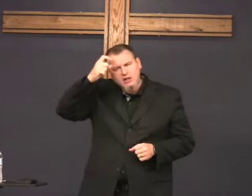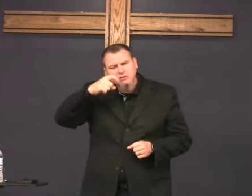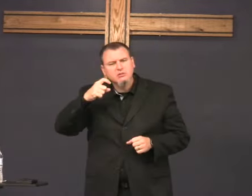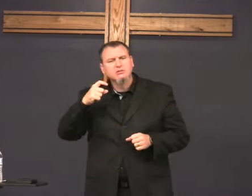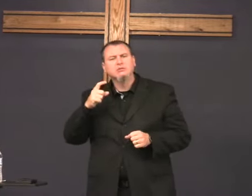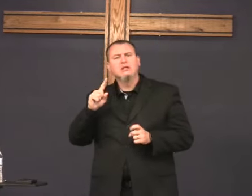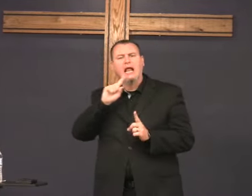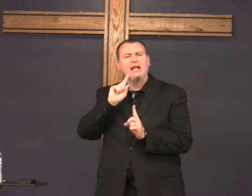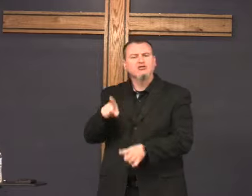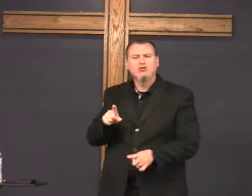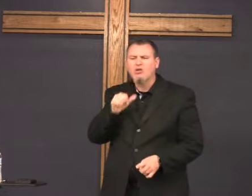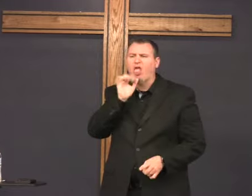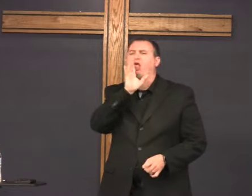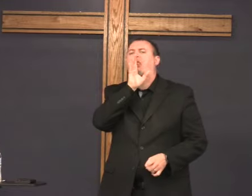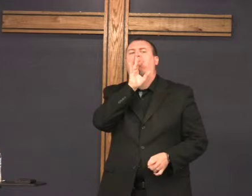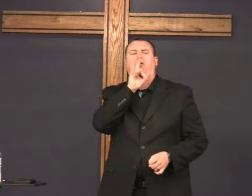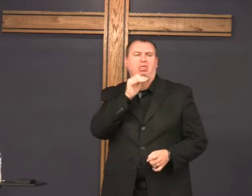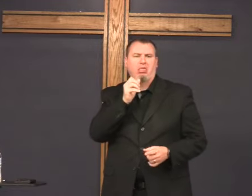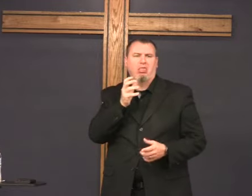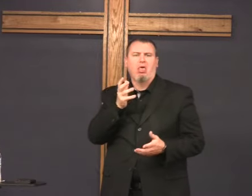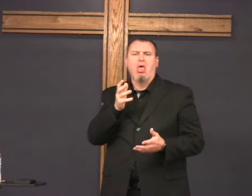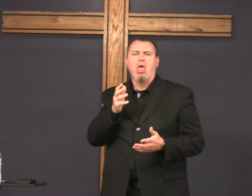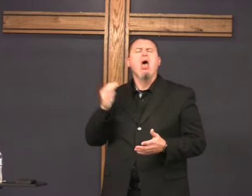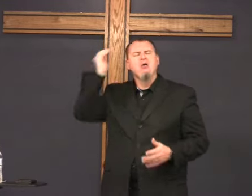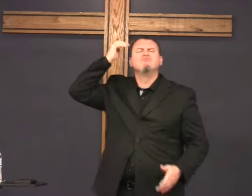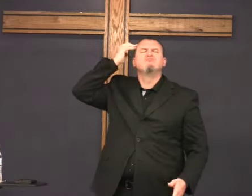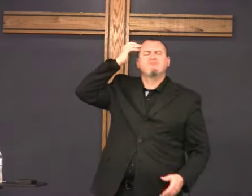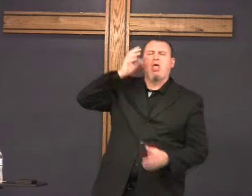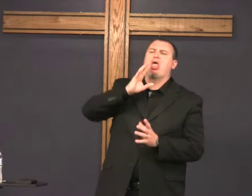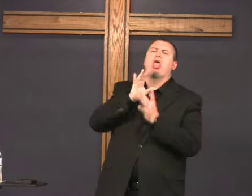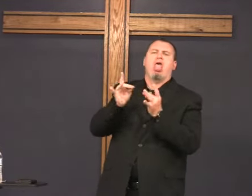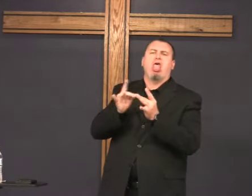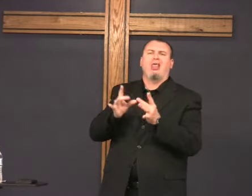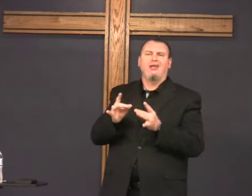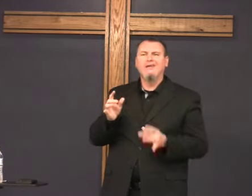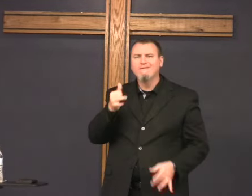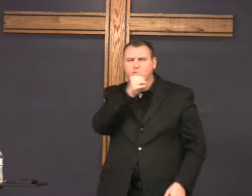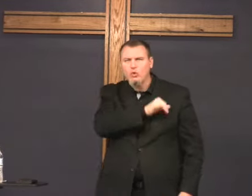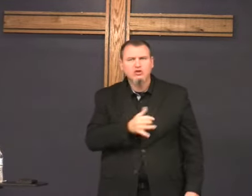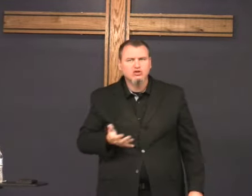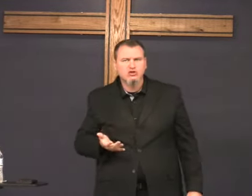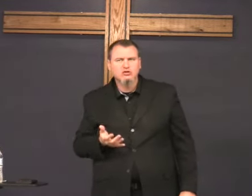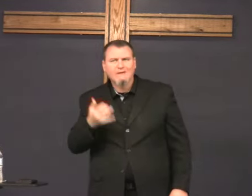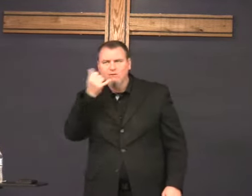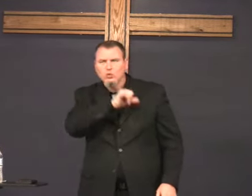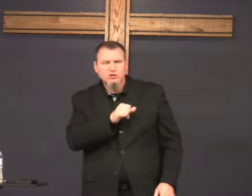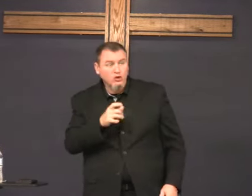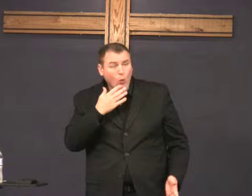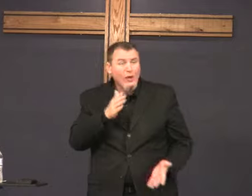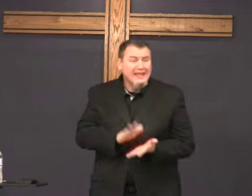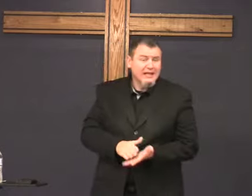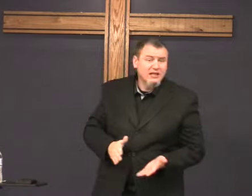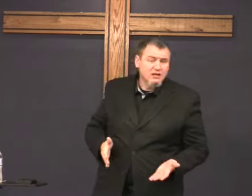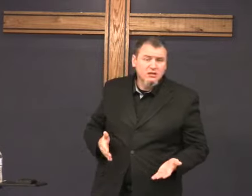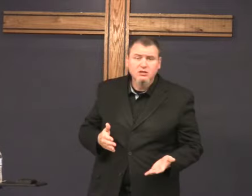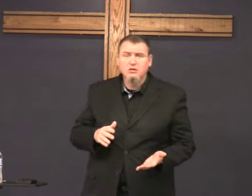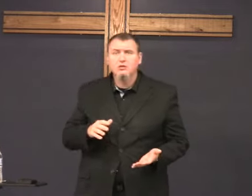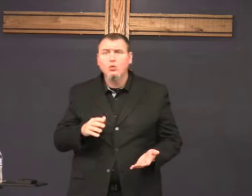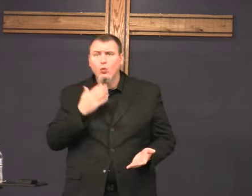don't just guess give a wise answer instead of just spewing out words that's foolish and then click